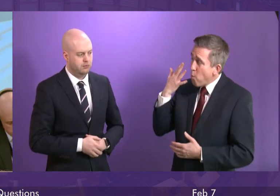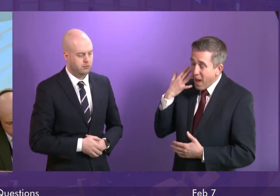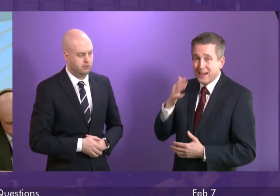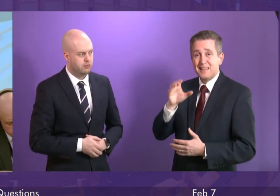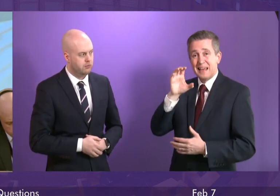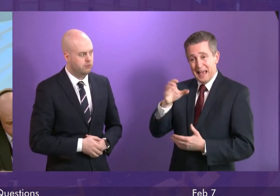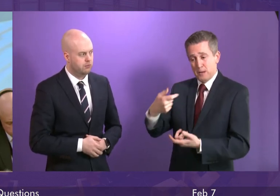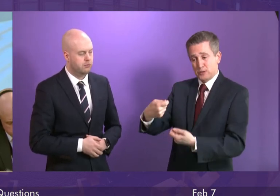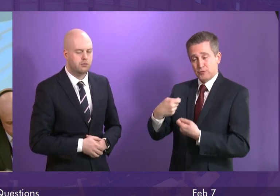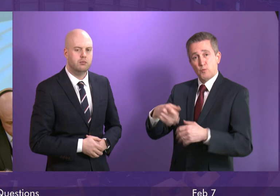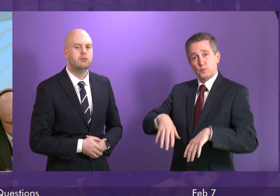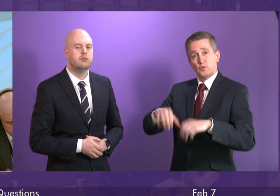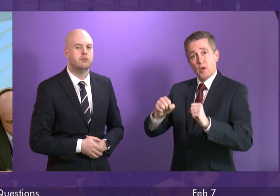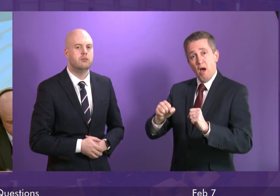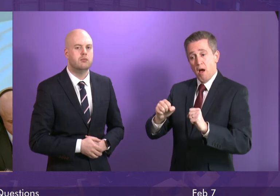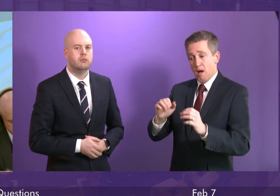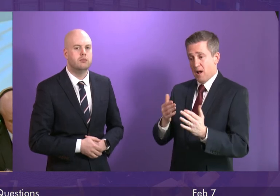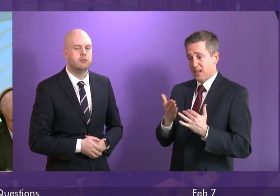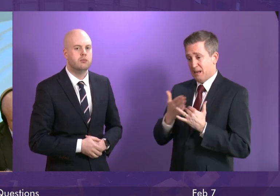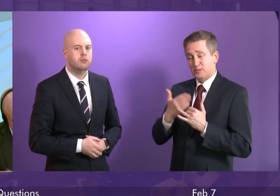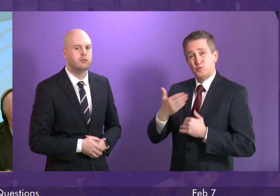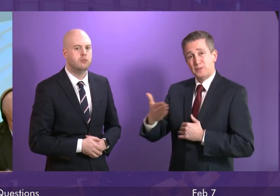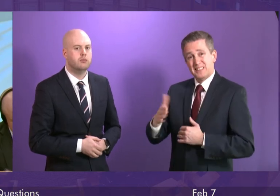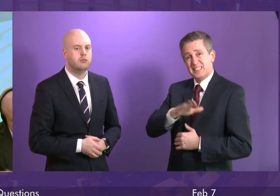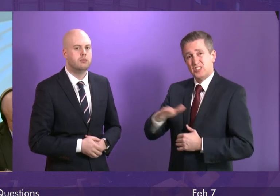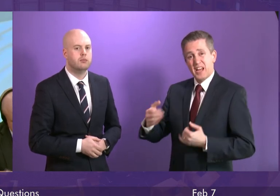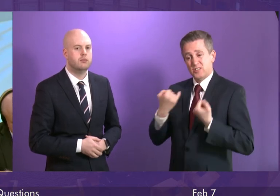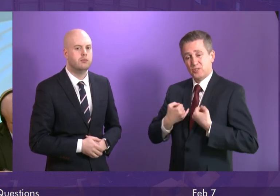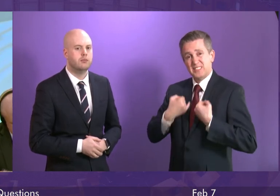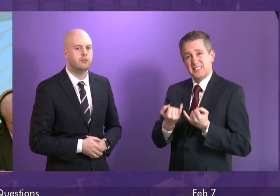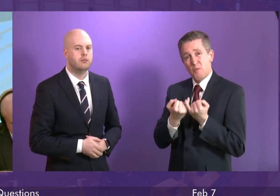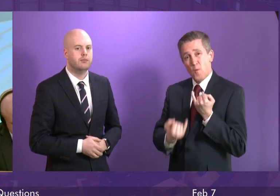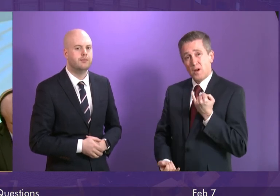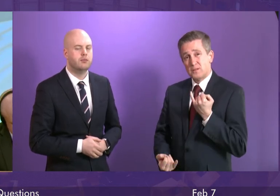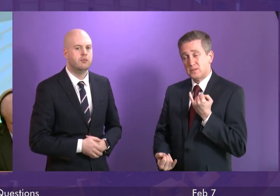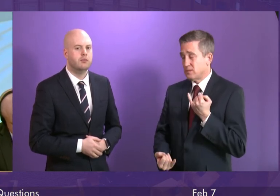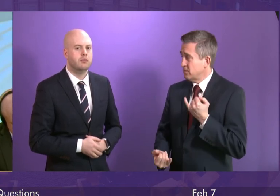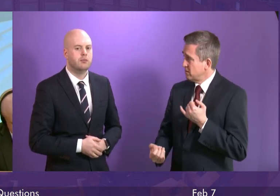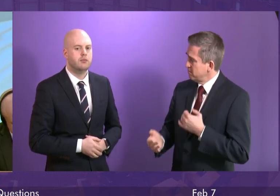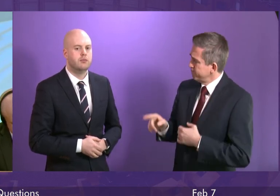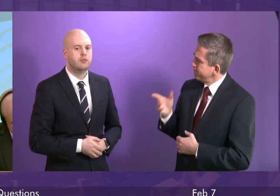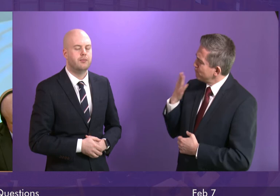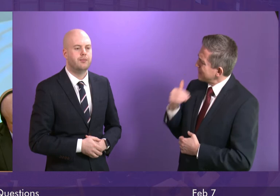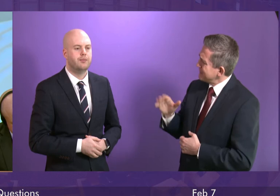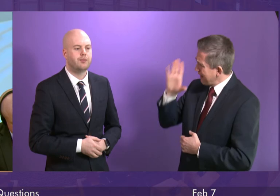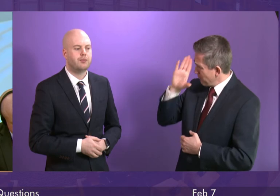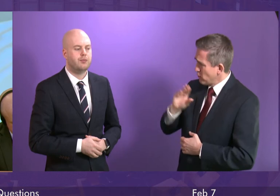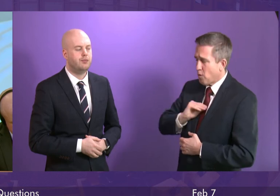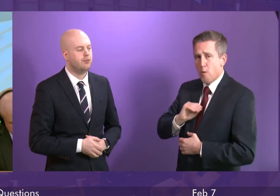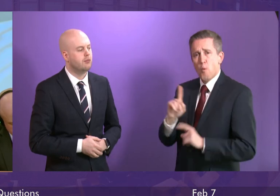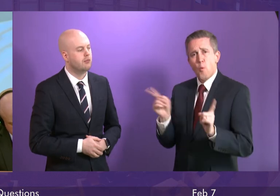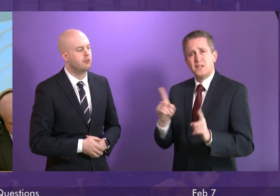Meanwhile, the child's condition continues to deteriorate. Can the Deputy First Minister advise as to the clinical